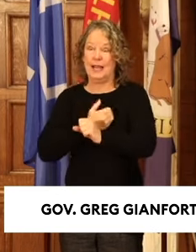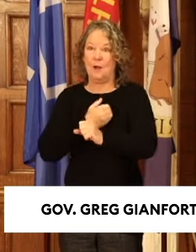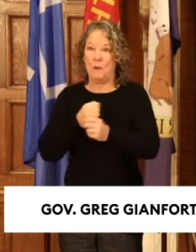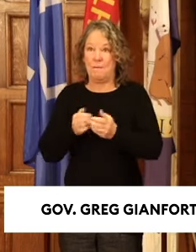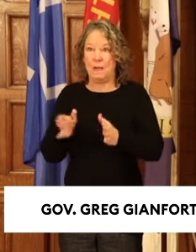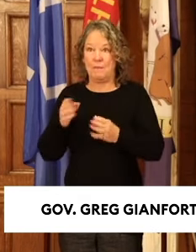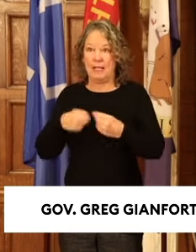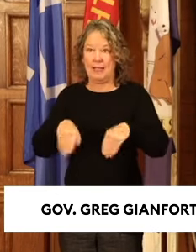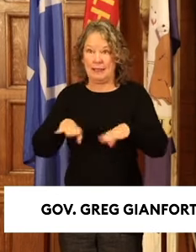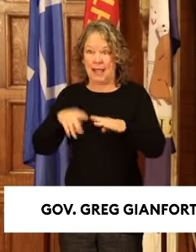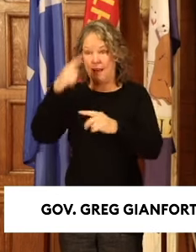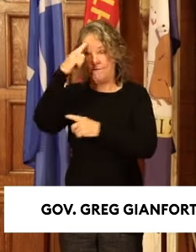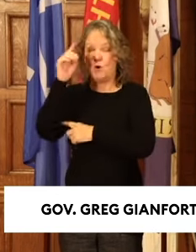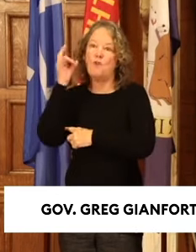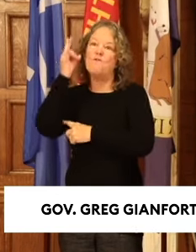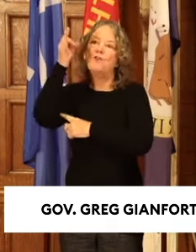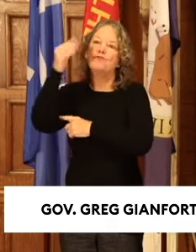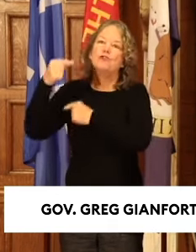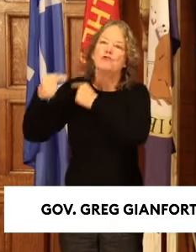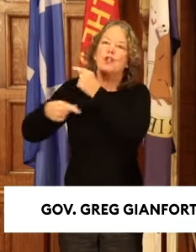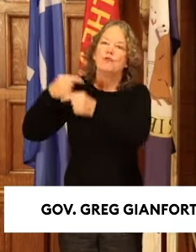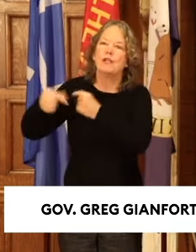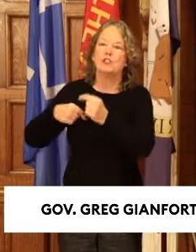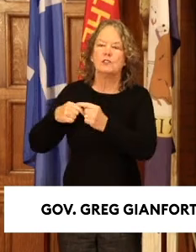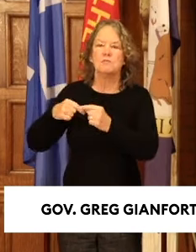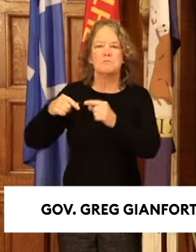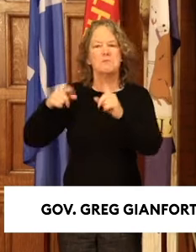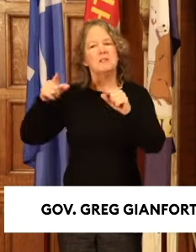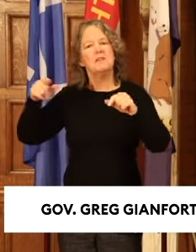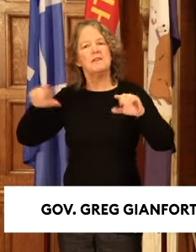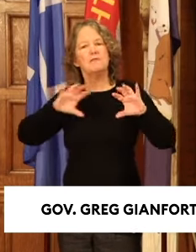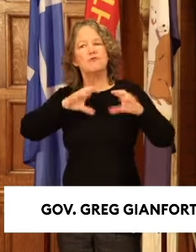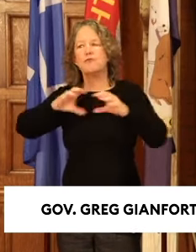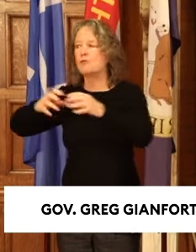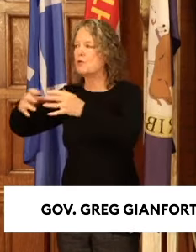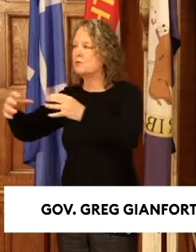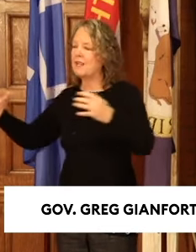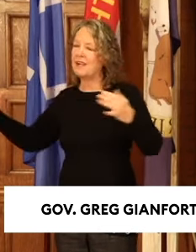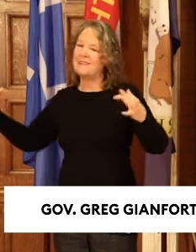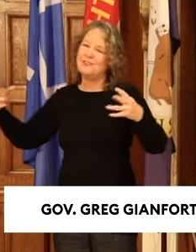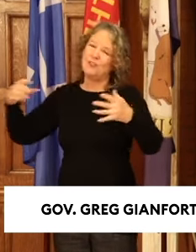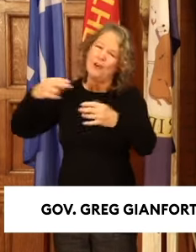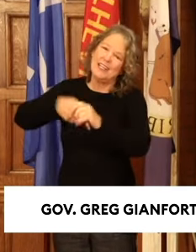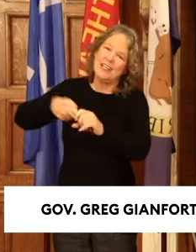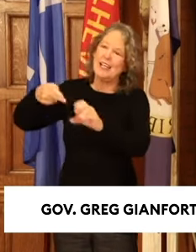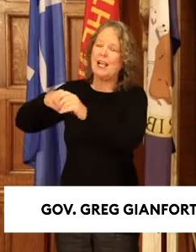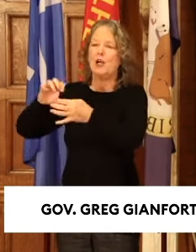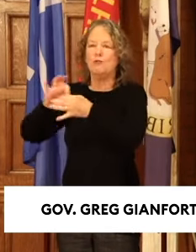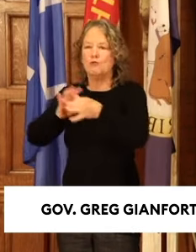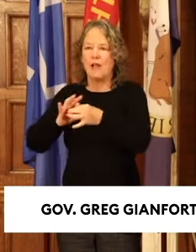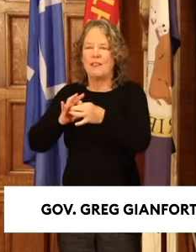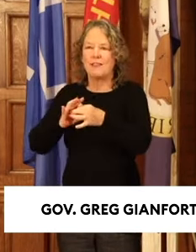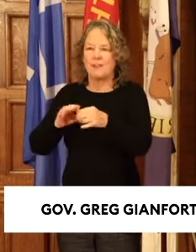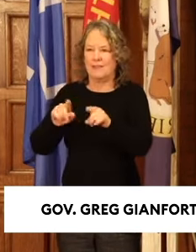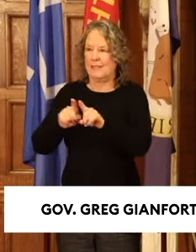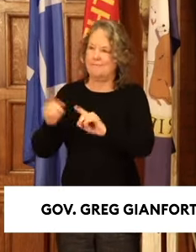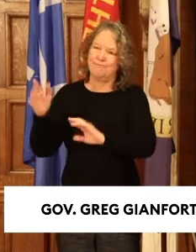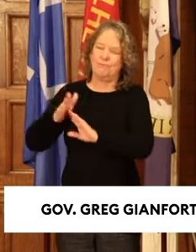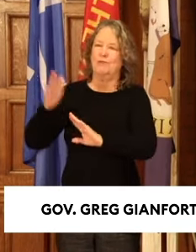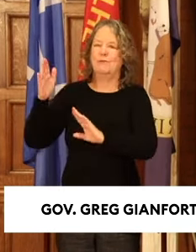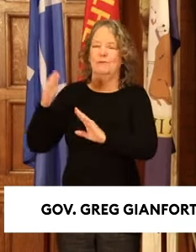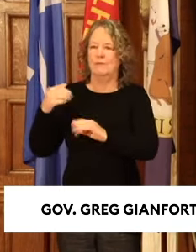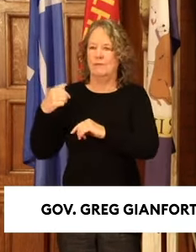generations. Diverse groups are coming together like never before around this common mission.